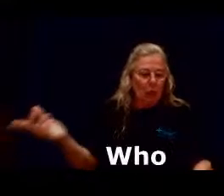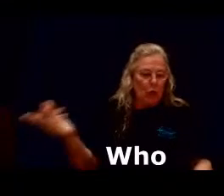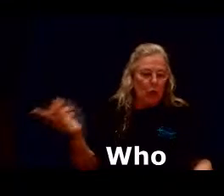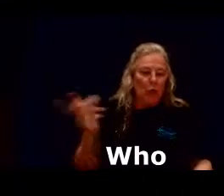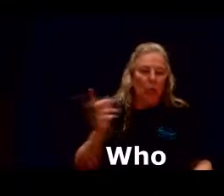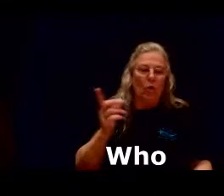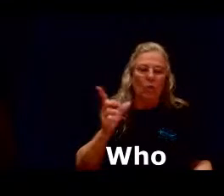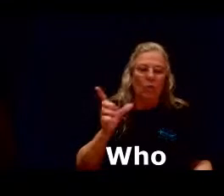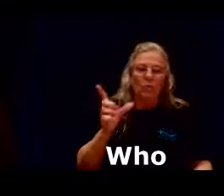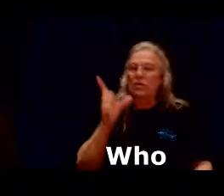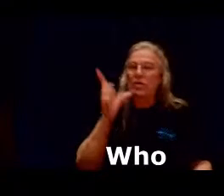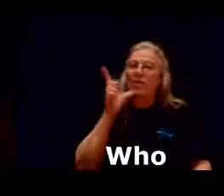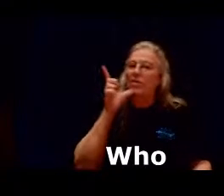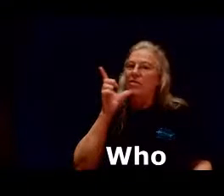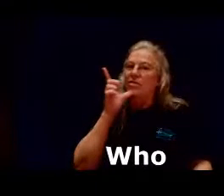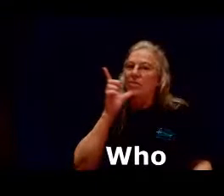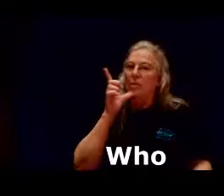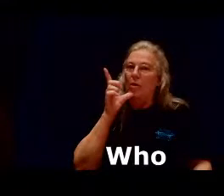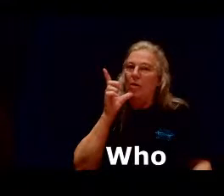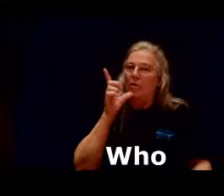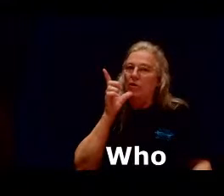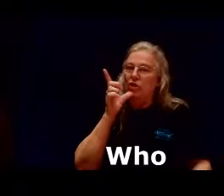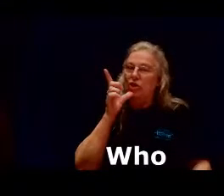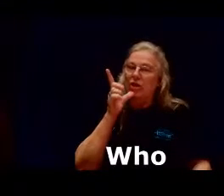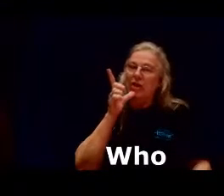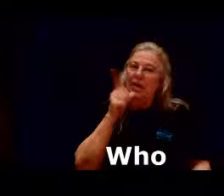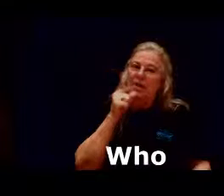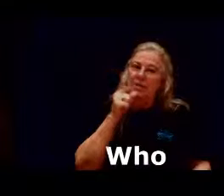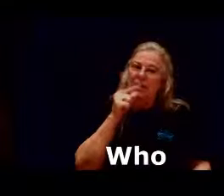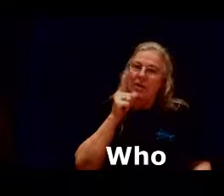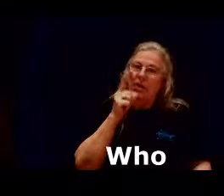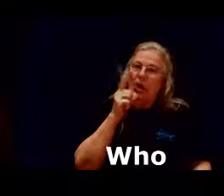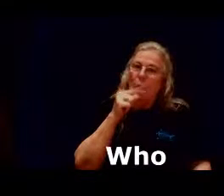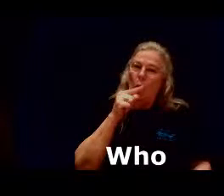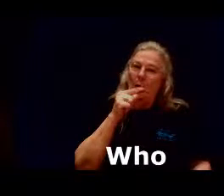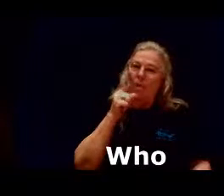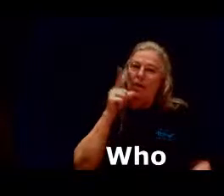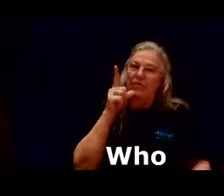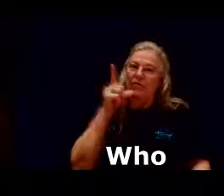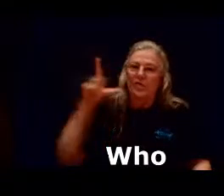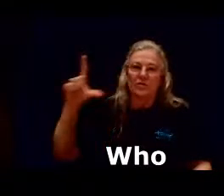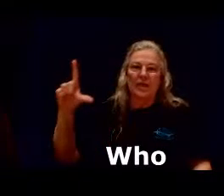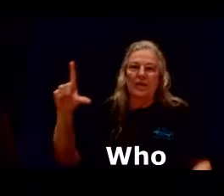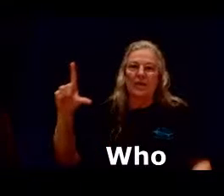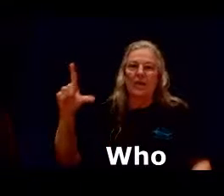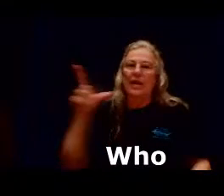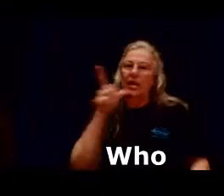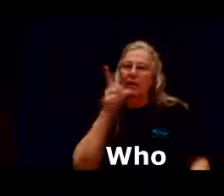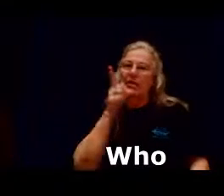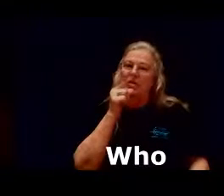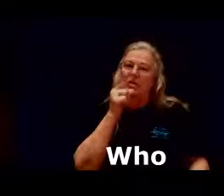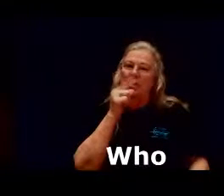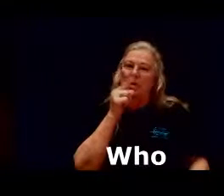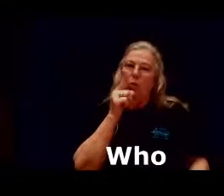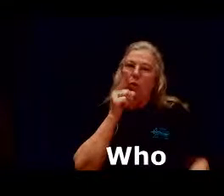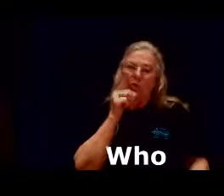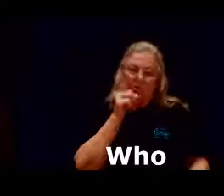who who or who's thumb on the chin and it's a a wiggle of the fingers like the l hand but it's a wiggle